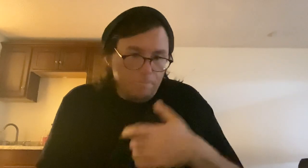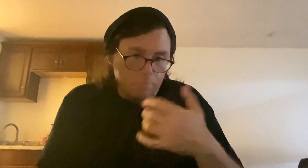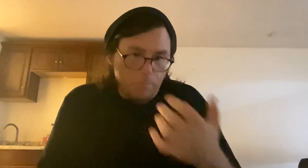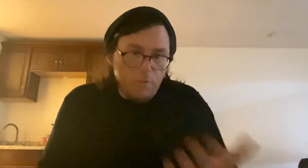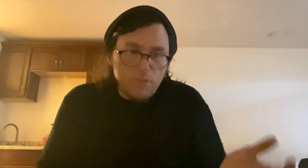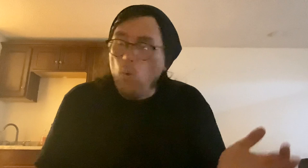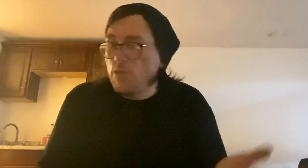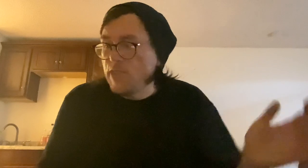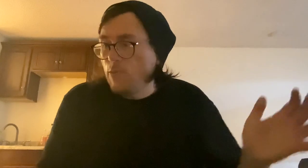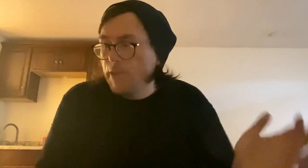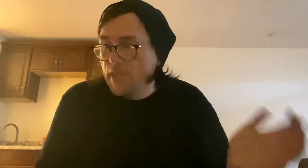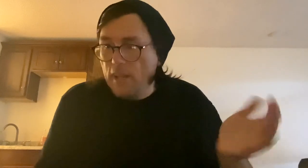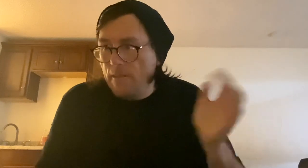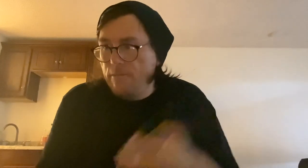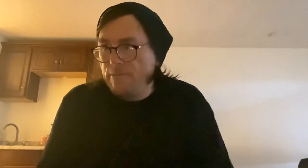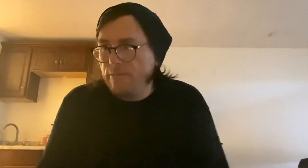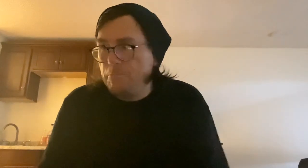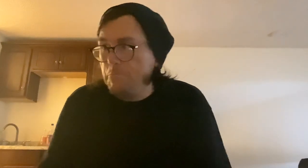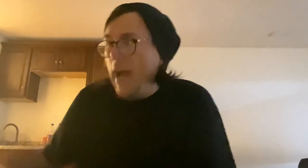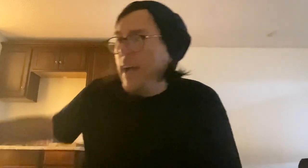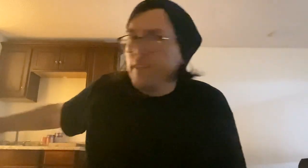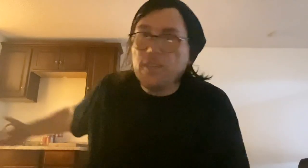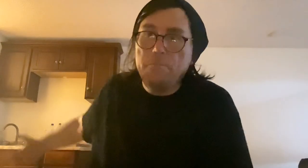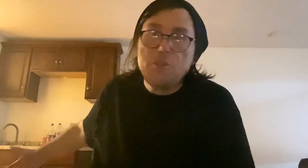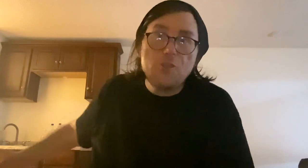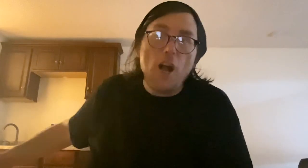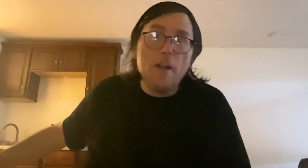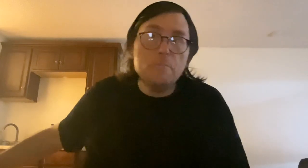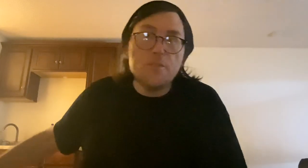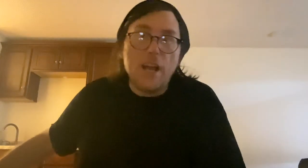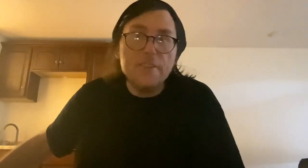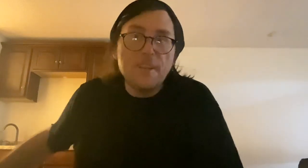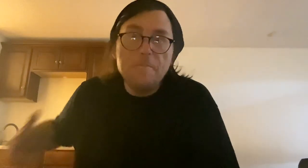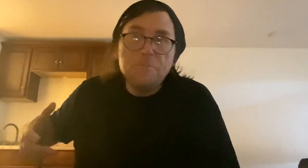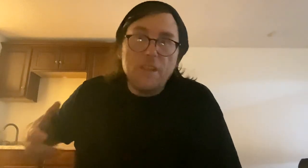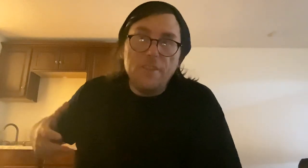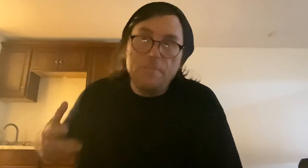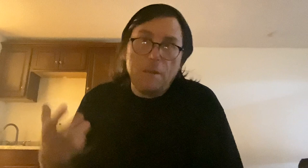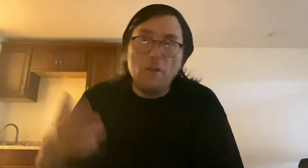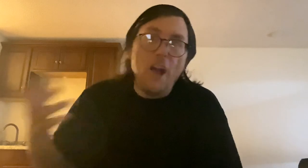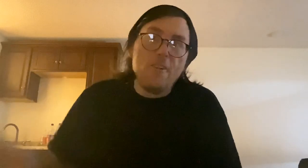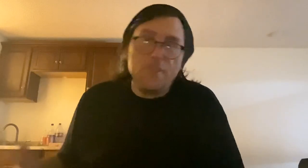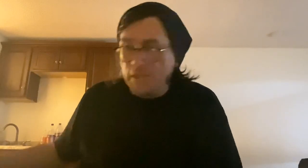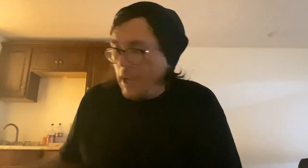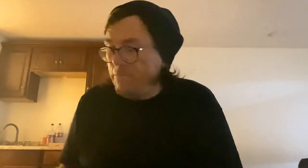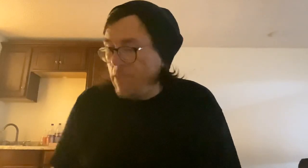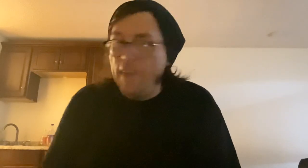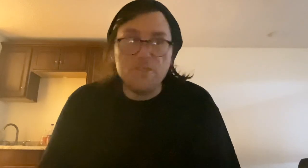people's horror stories of bad commission jobs that the people hired them and got effed